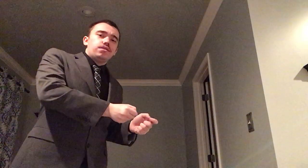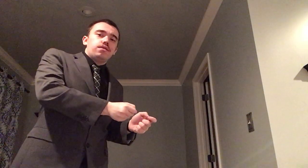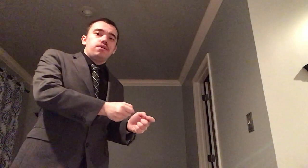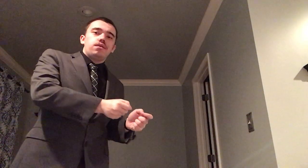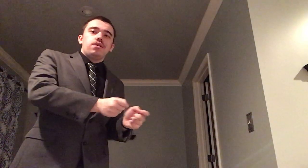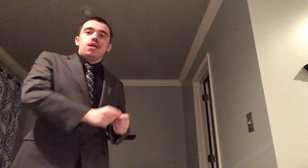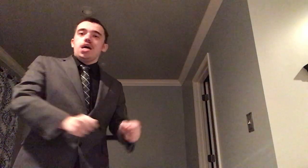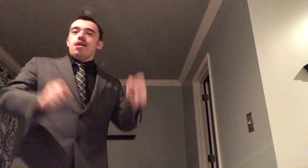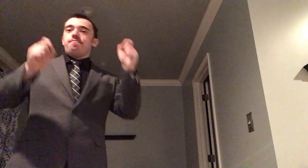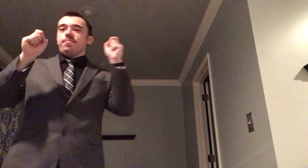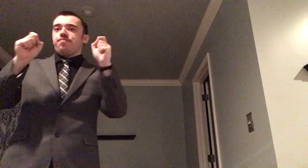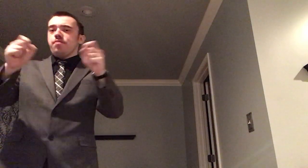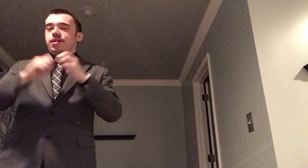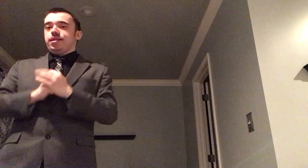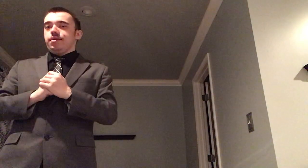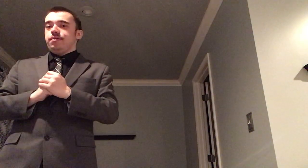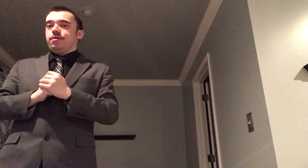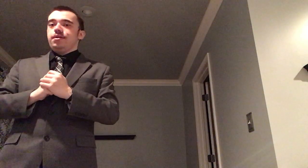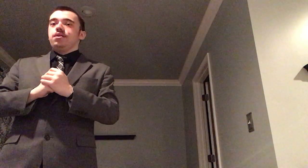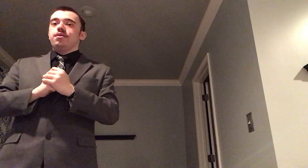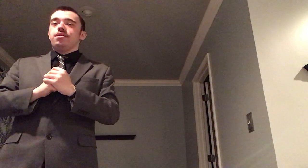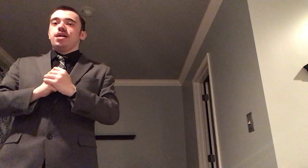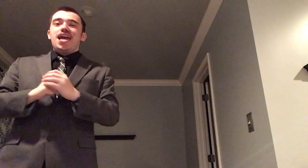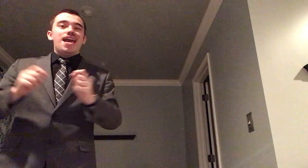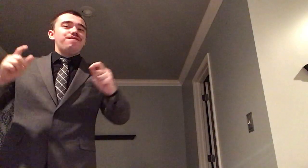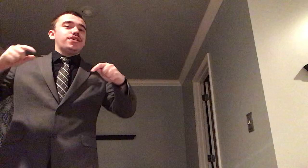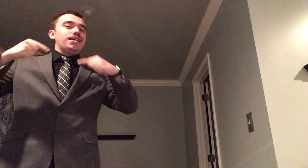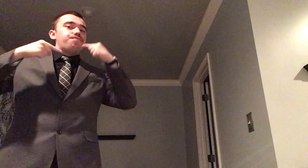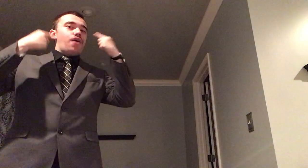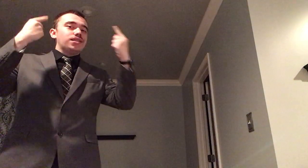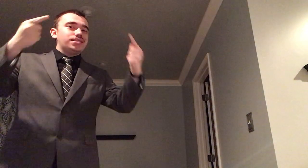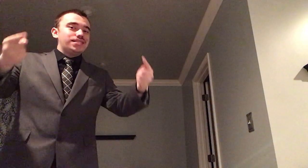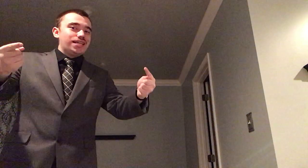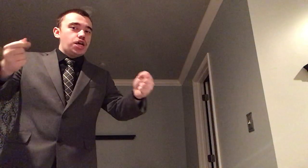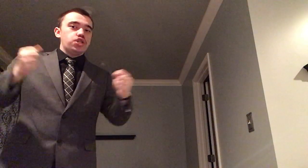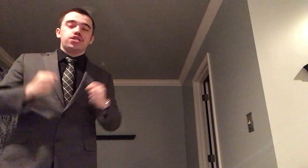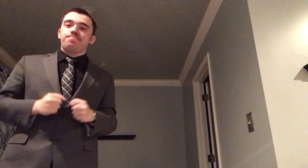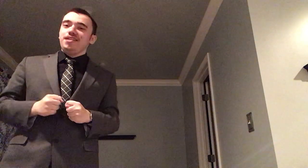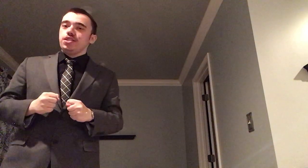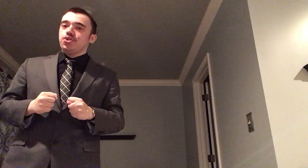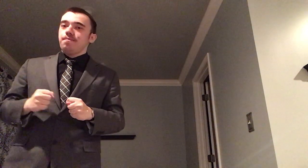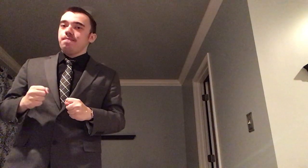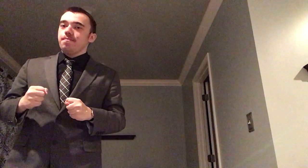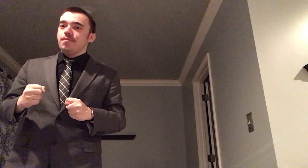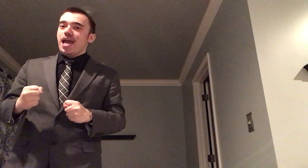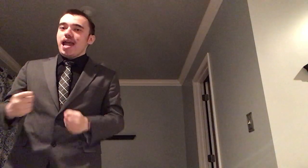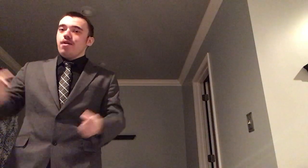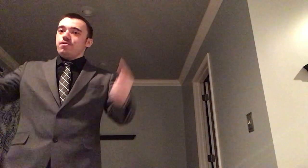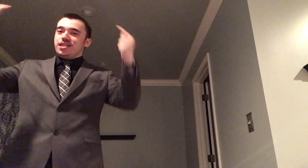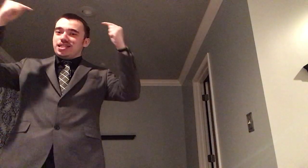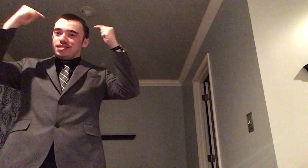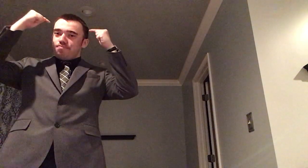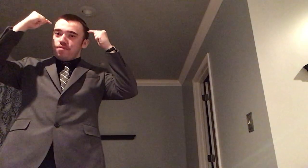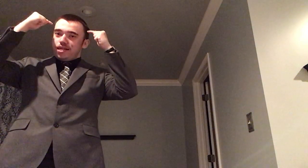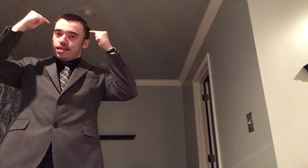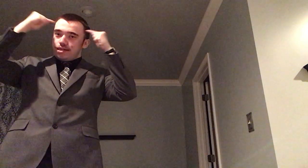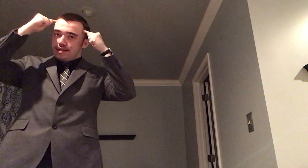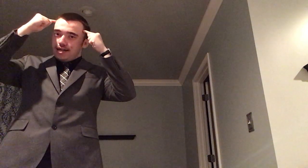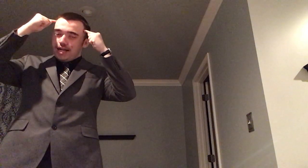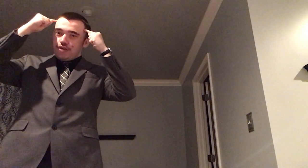but permanent if you keep practicing your speech it will get permanent in